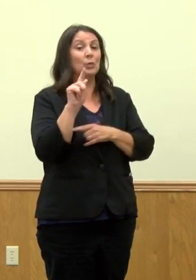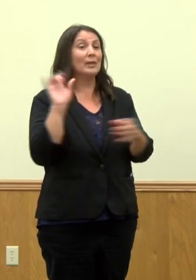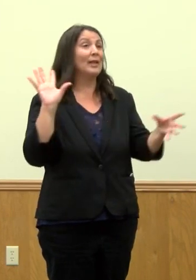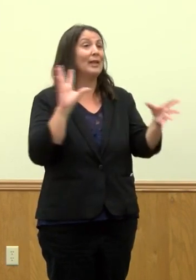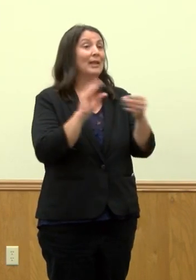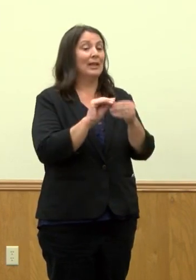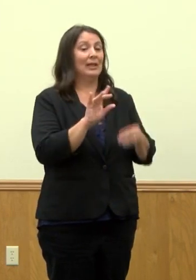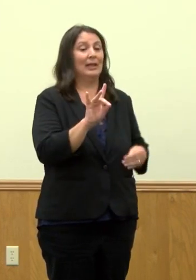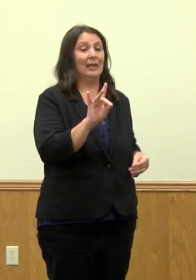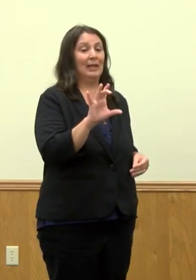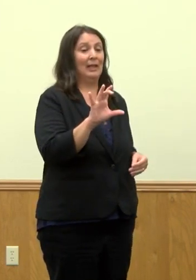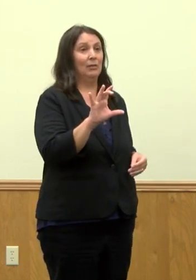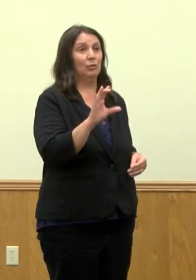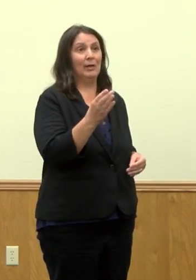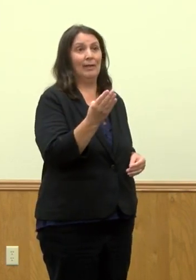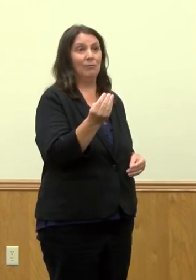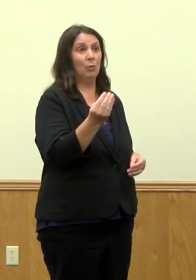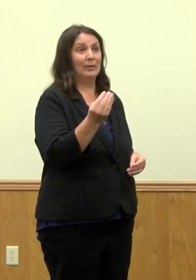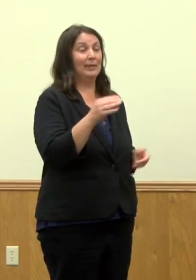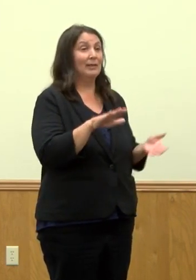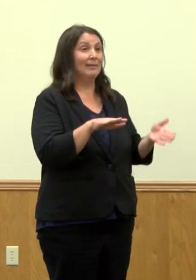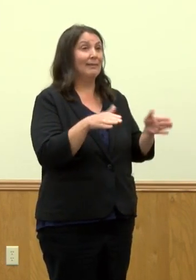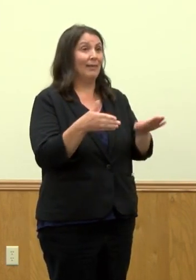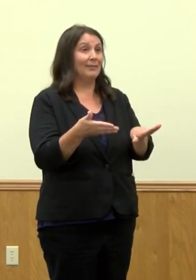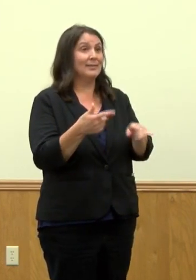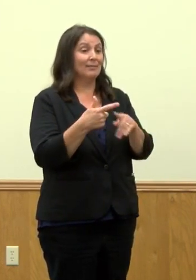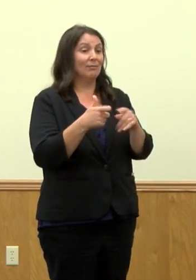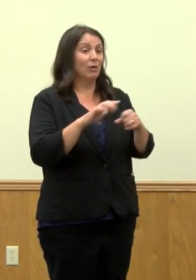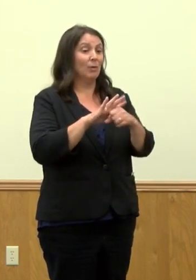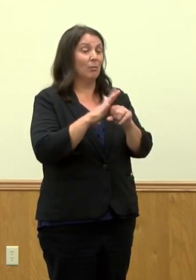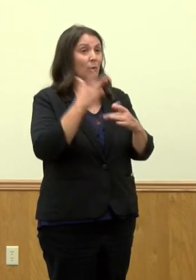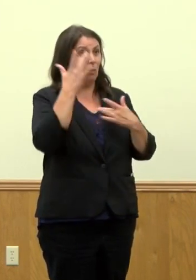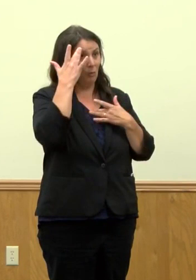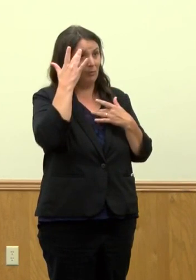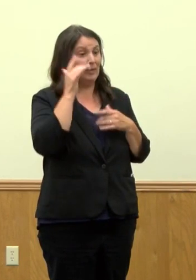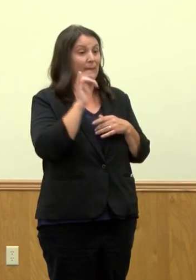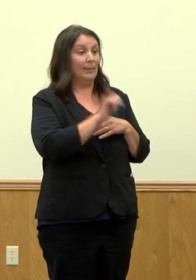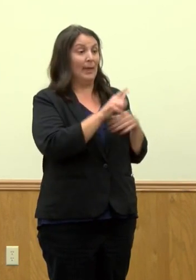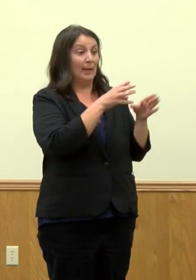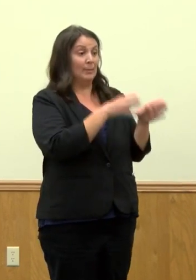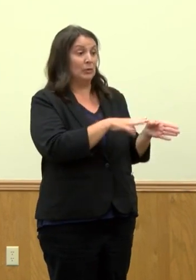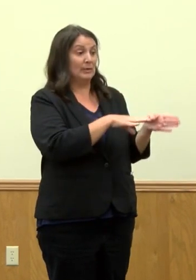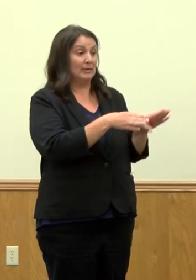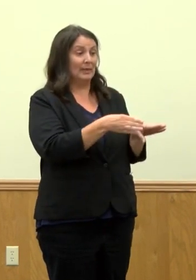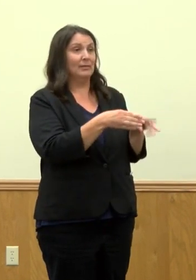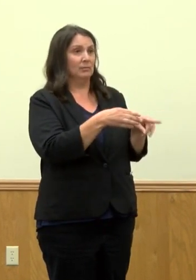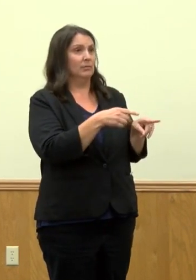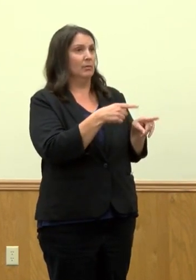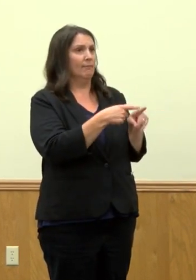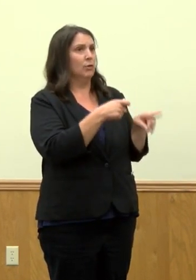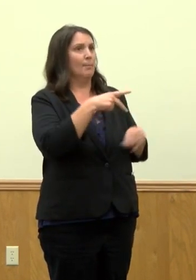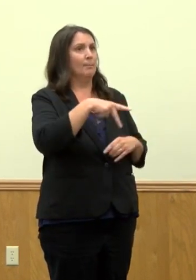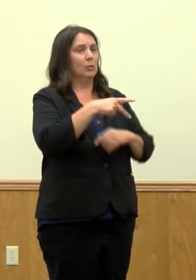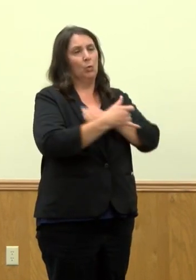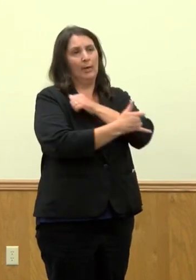814. That death was attributed to a Peoria County resident.